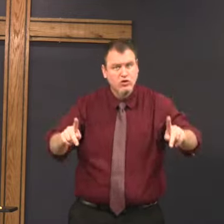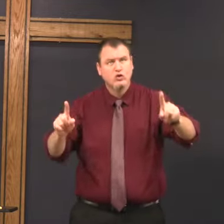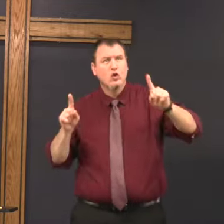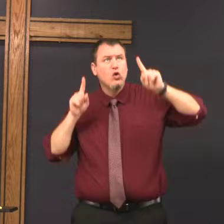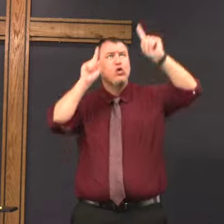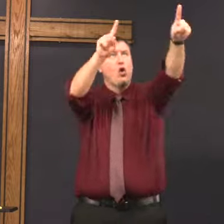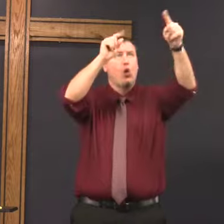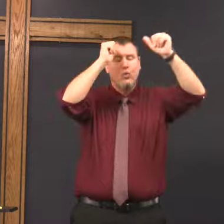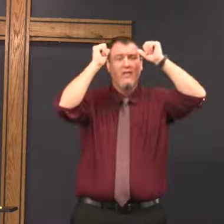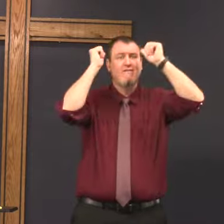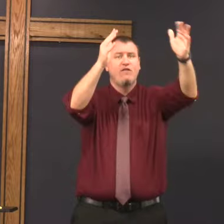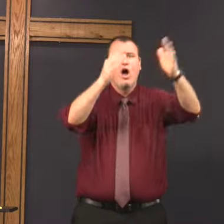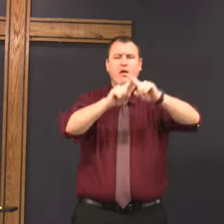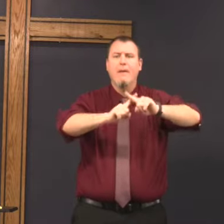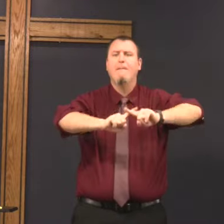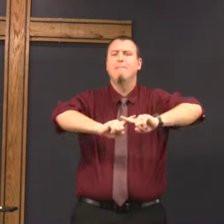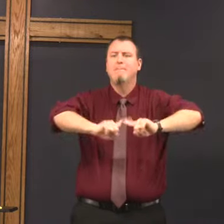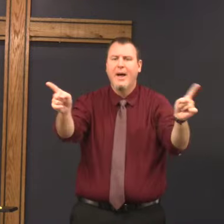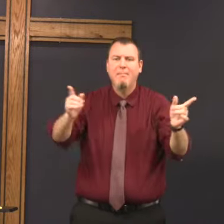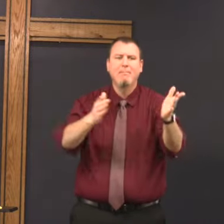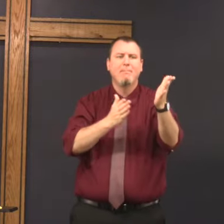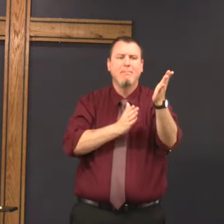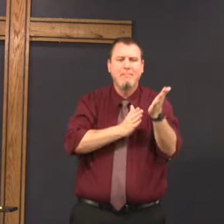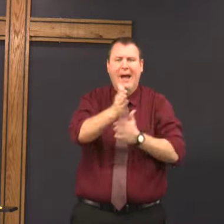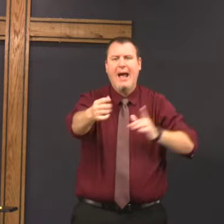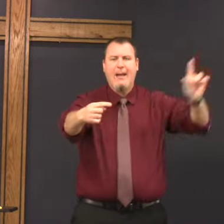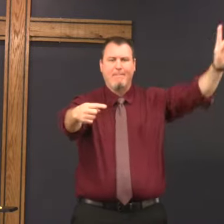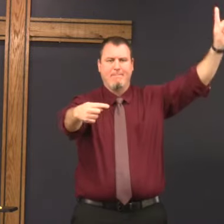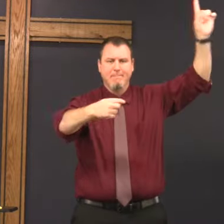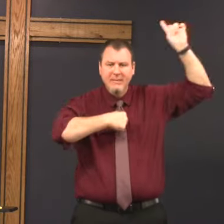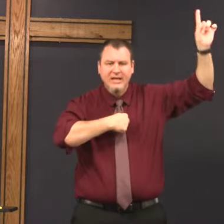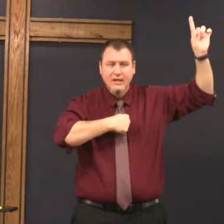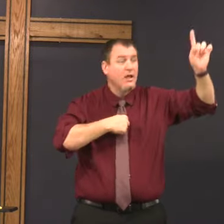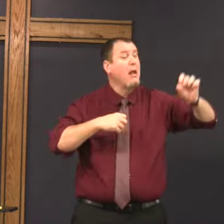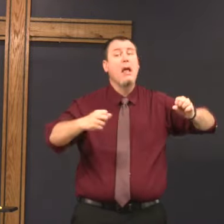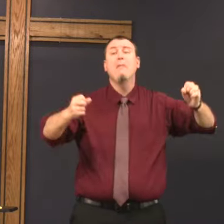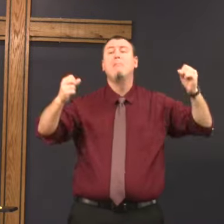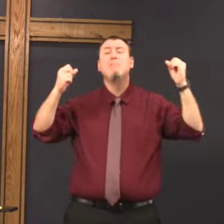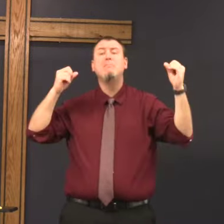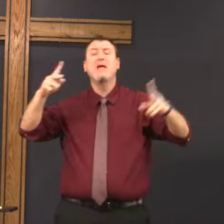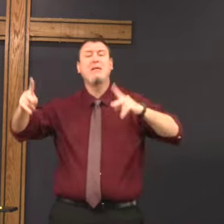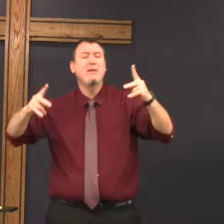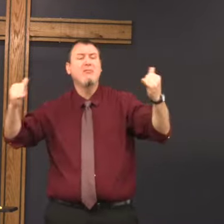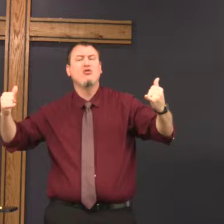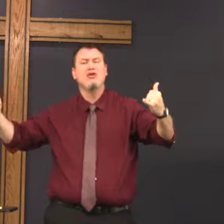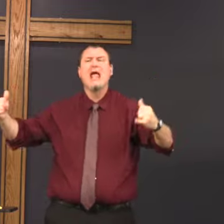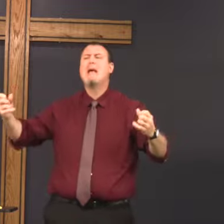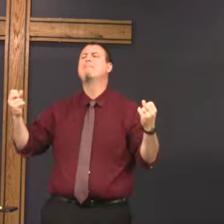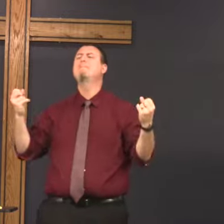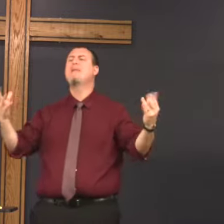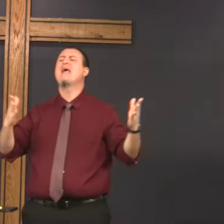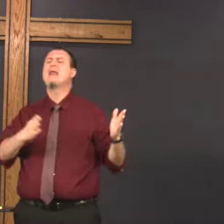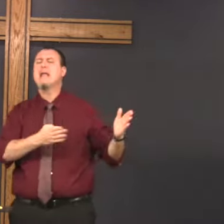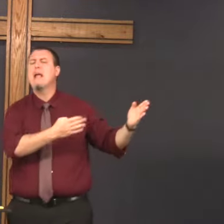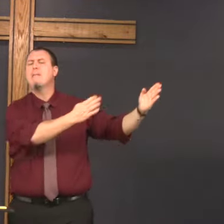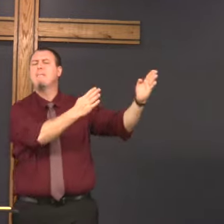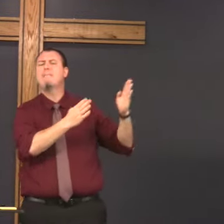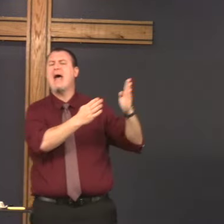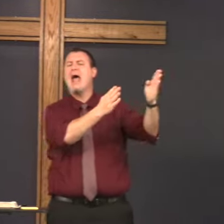one comes to the Father but by me. And many people today say, well, there